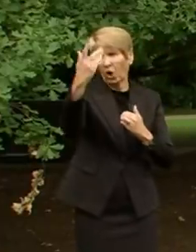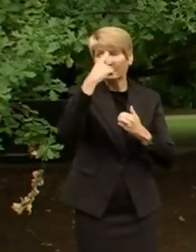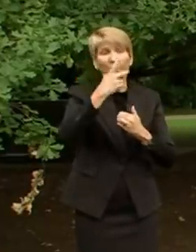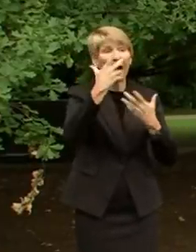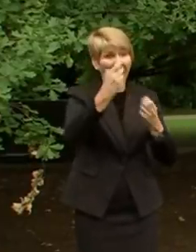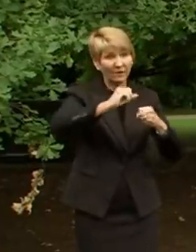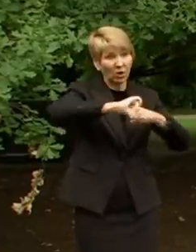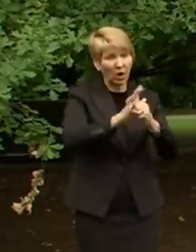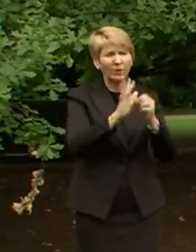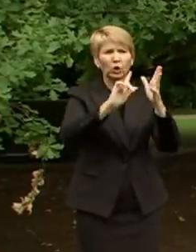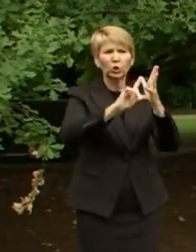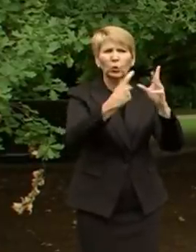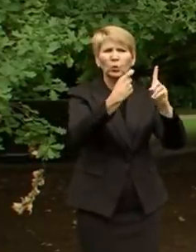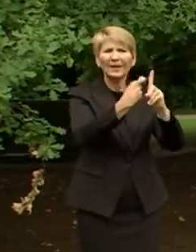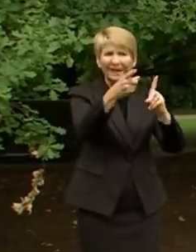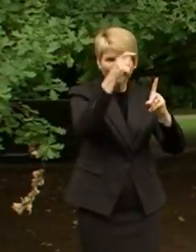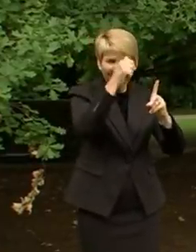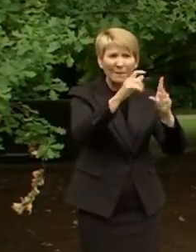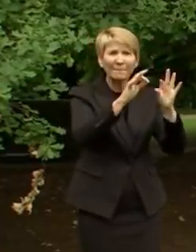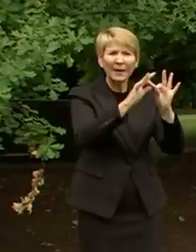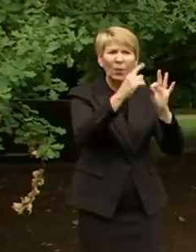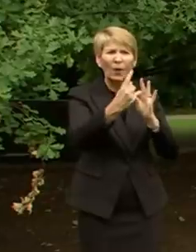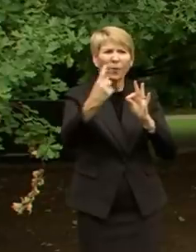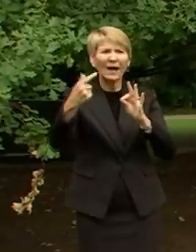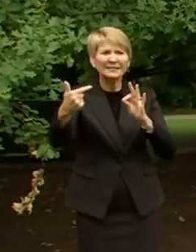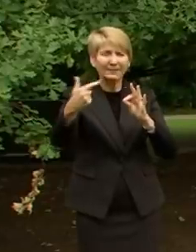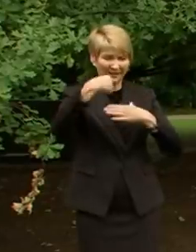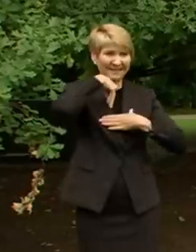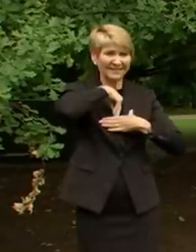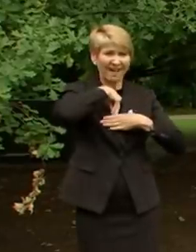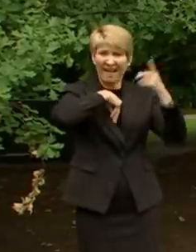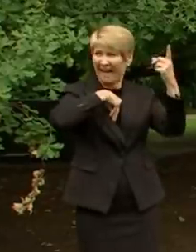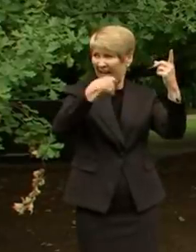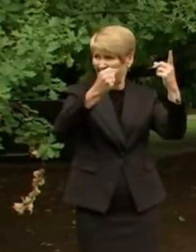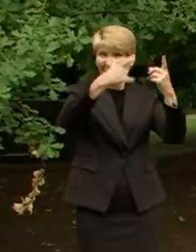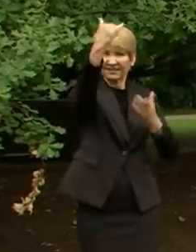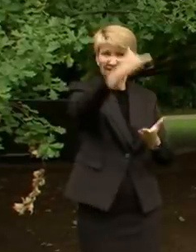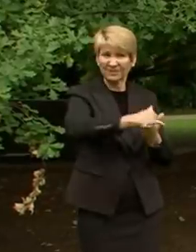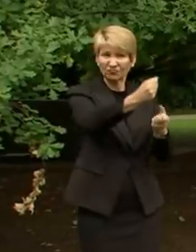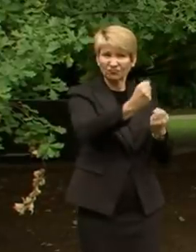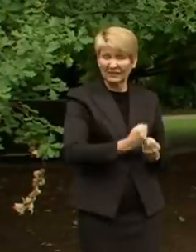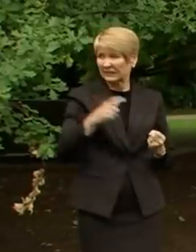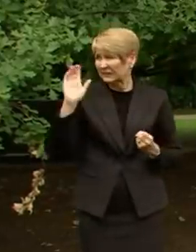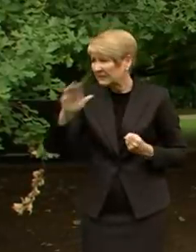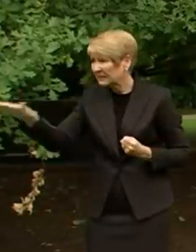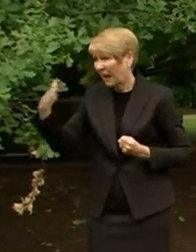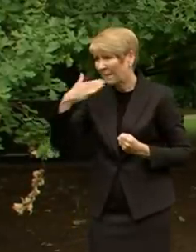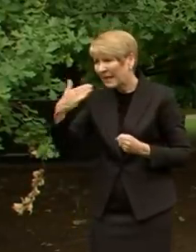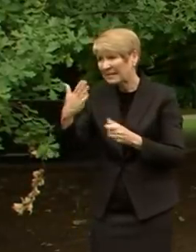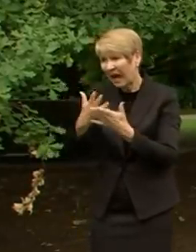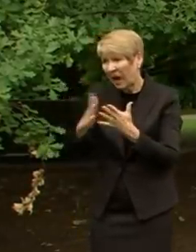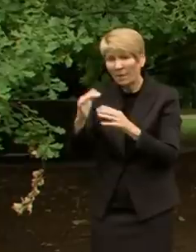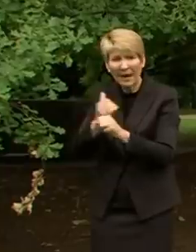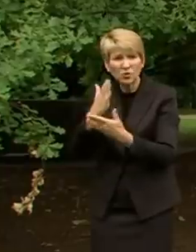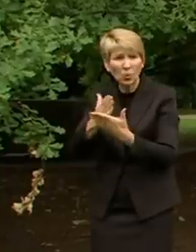thinking, but when I do, I'll certainly have more to say. And that'll be Victoria's position in hopefully our national discussion about